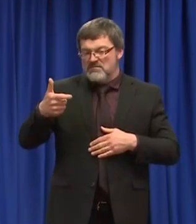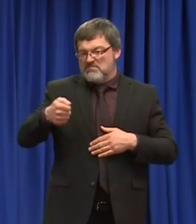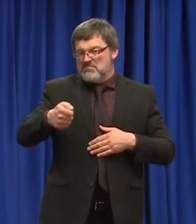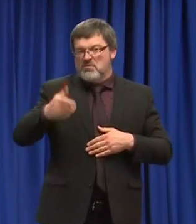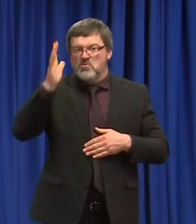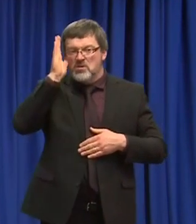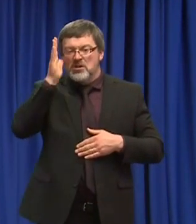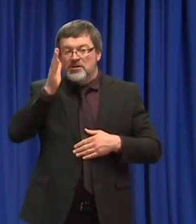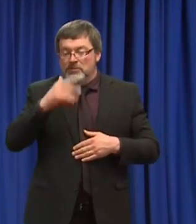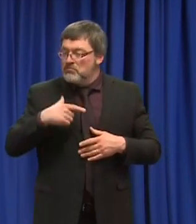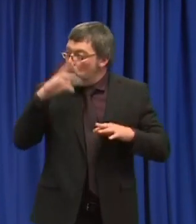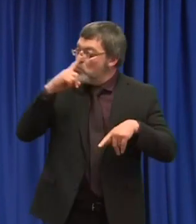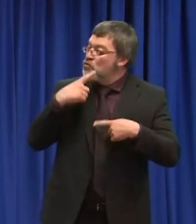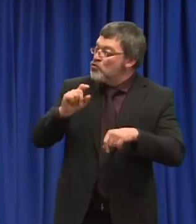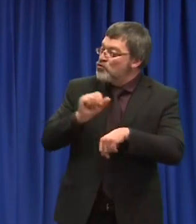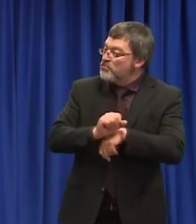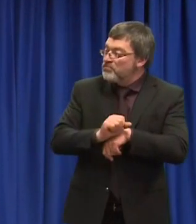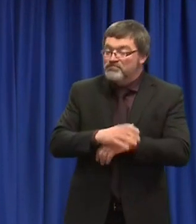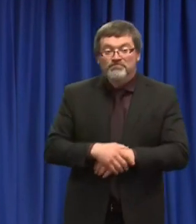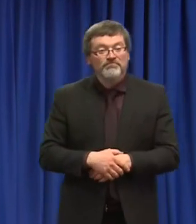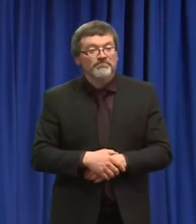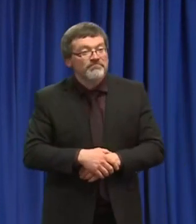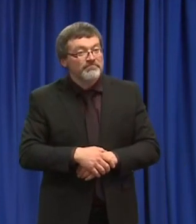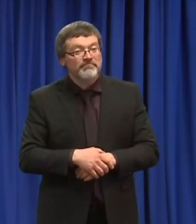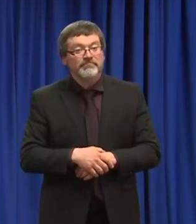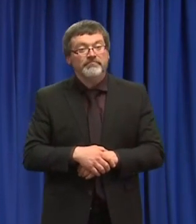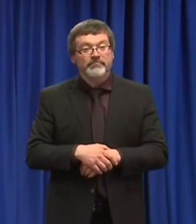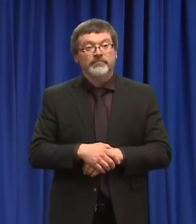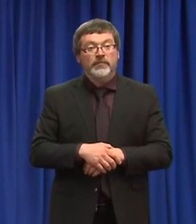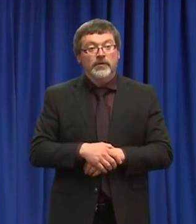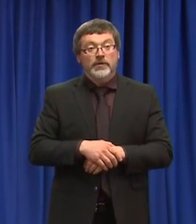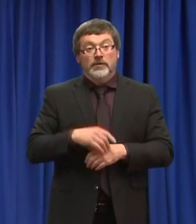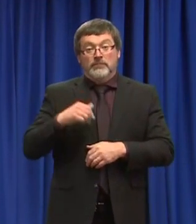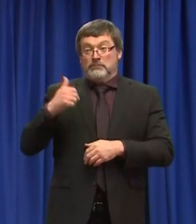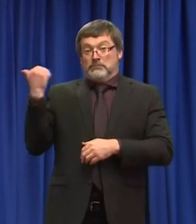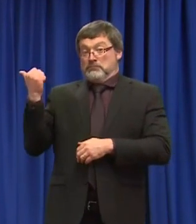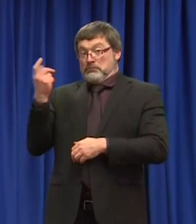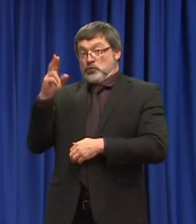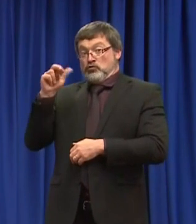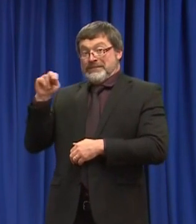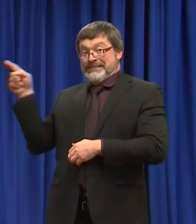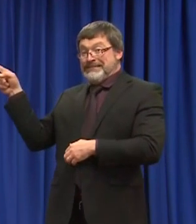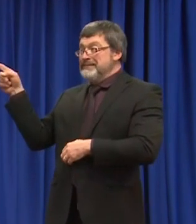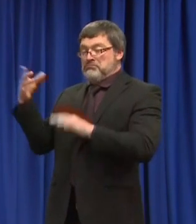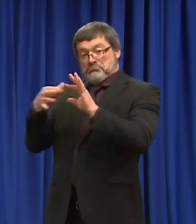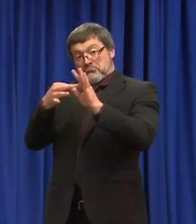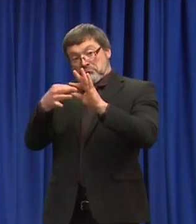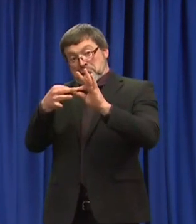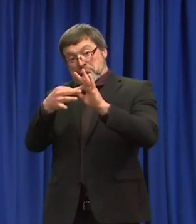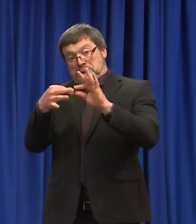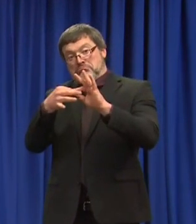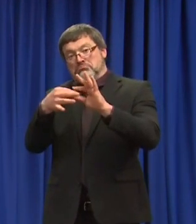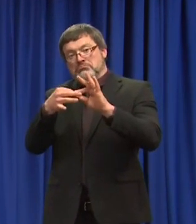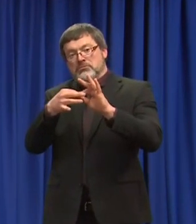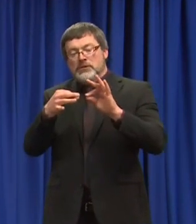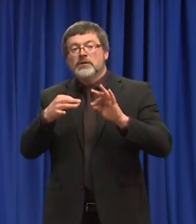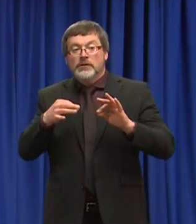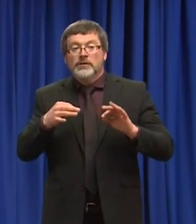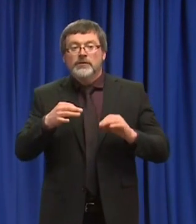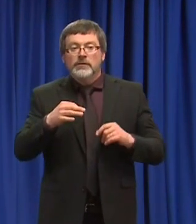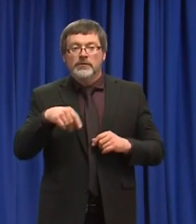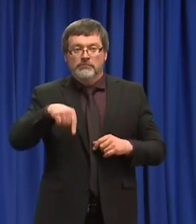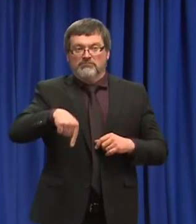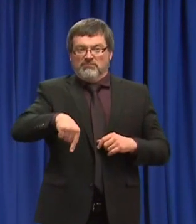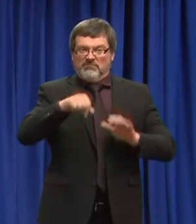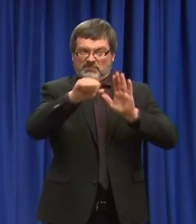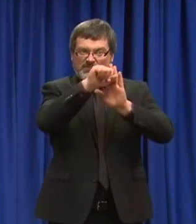The people of New Hampshire, as Dr. Chan alluded to, have taken this epidemic incredibly seriously, and we cannot thank them enough. Everyone has played a